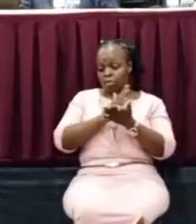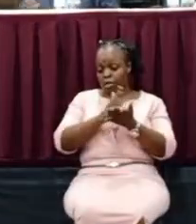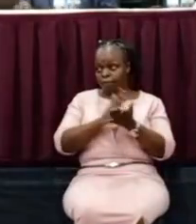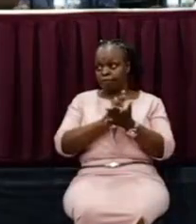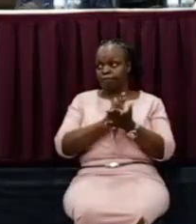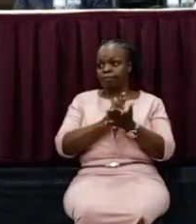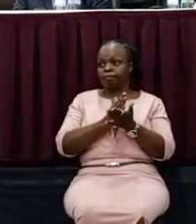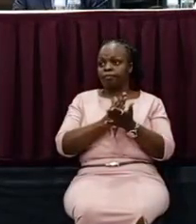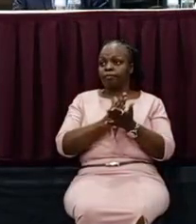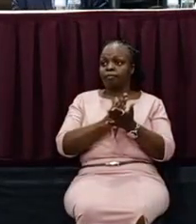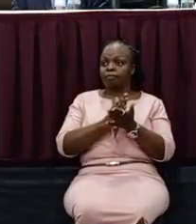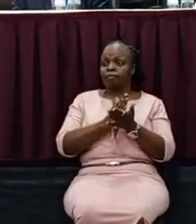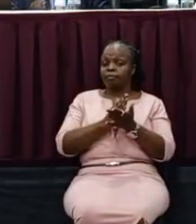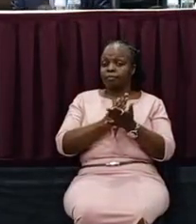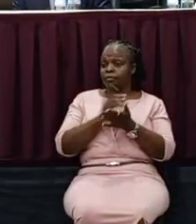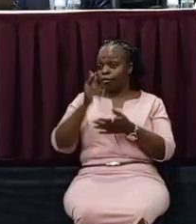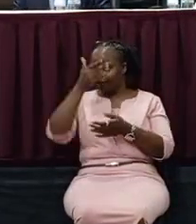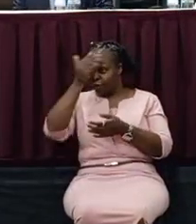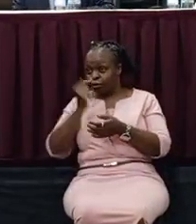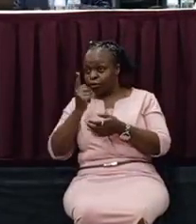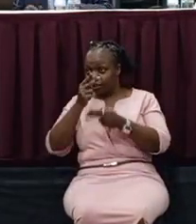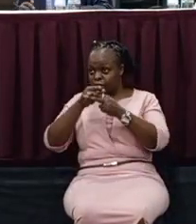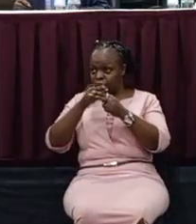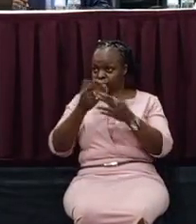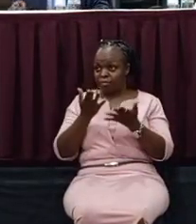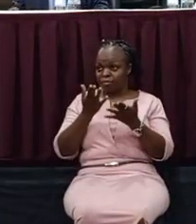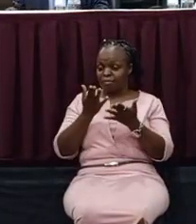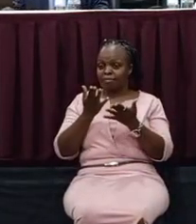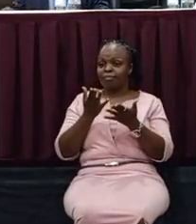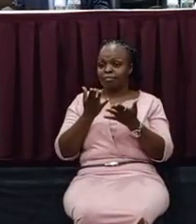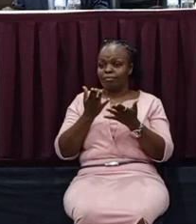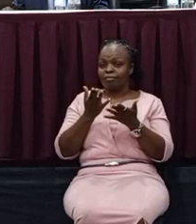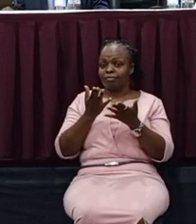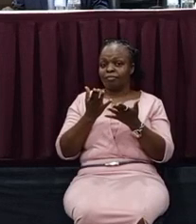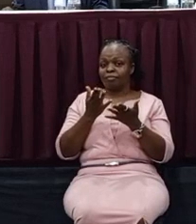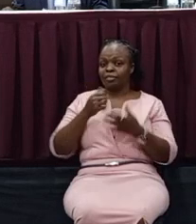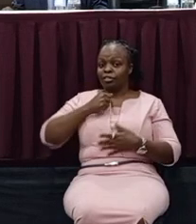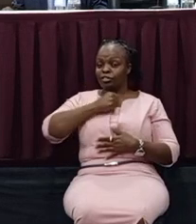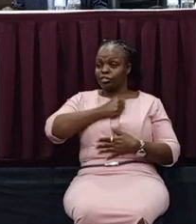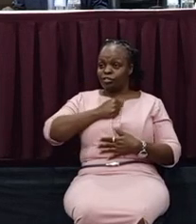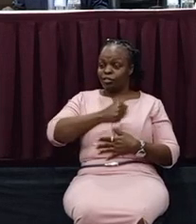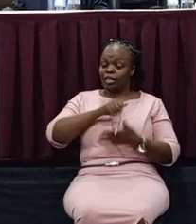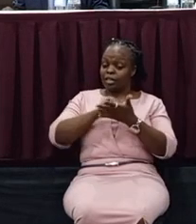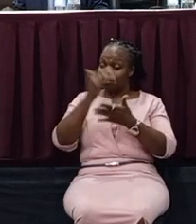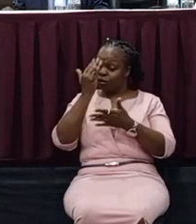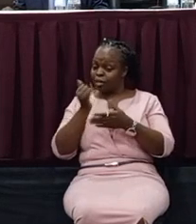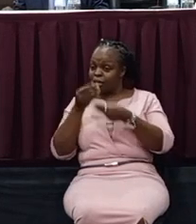You forgot to say your name, but that was the purpose of giving you the mic. I thought I said it to the sorry.